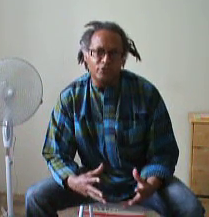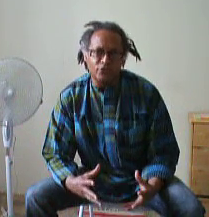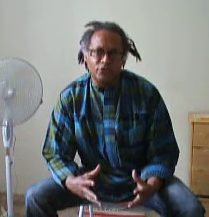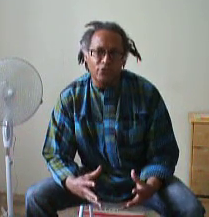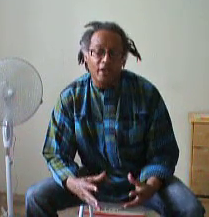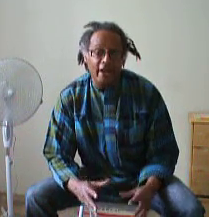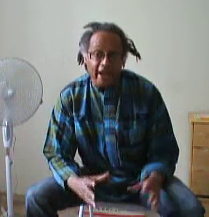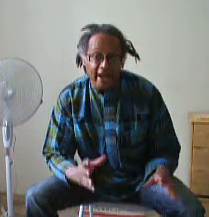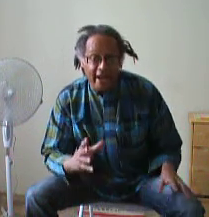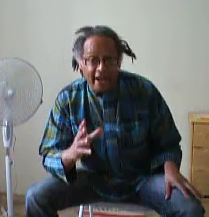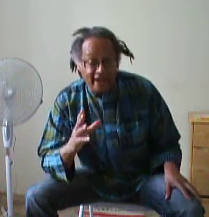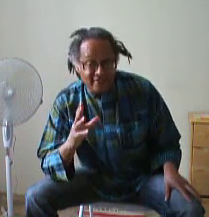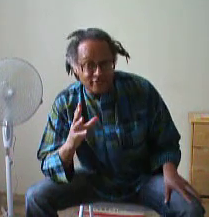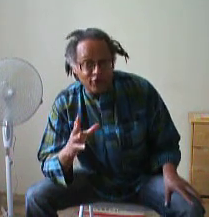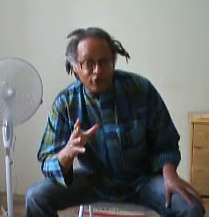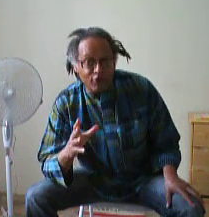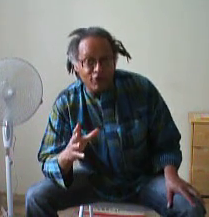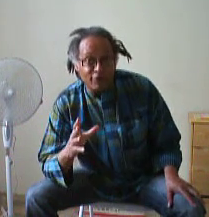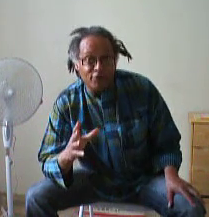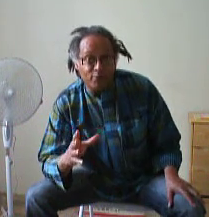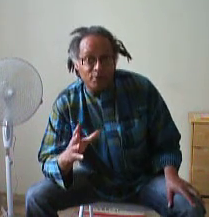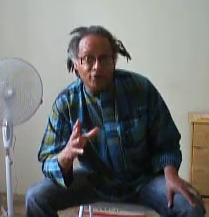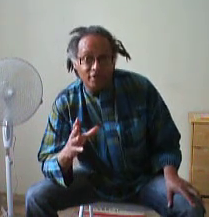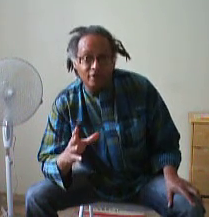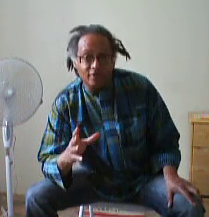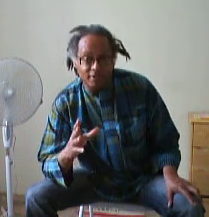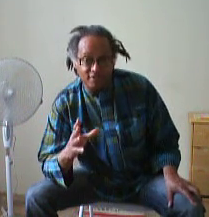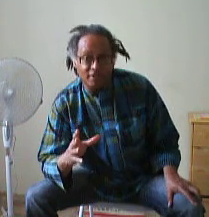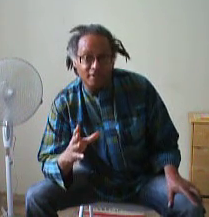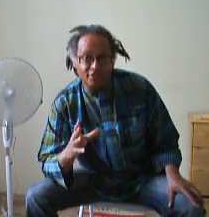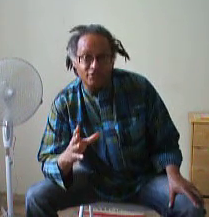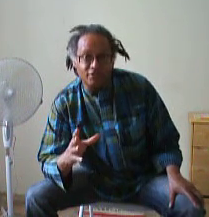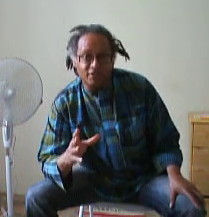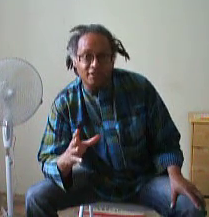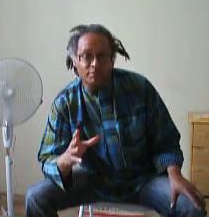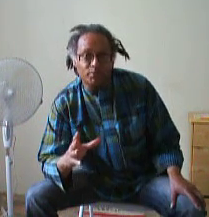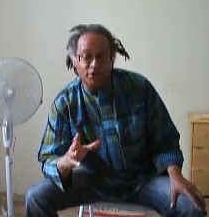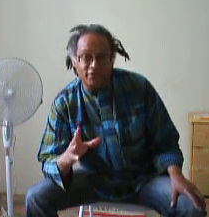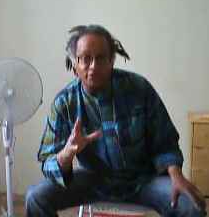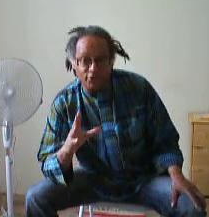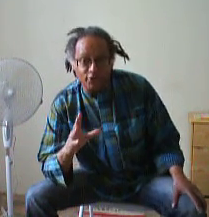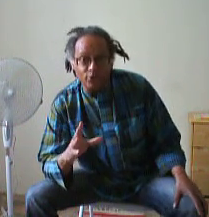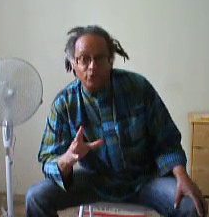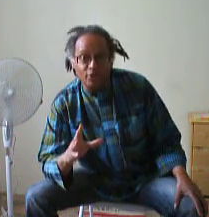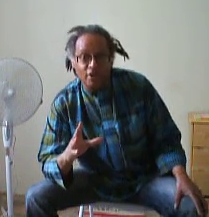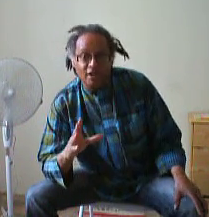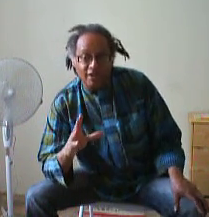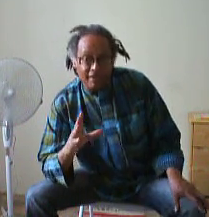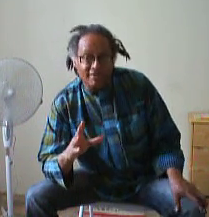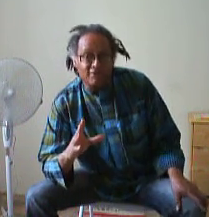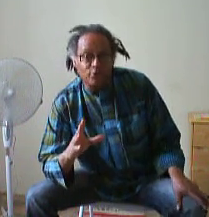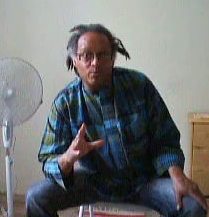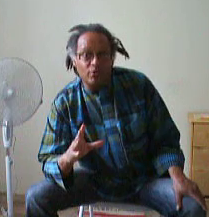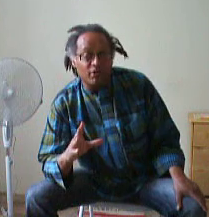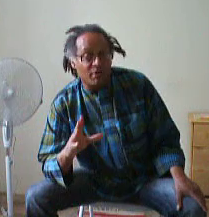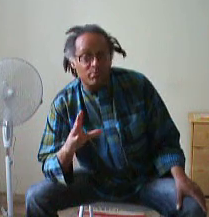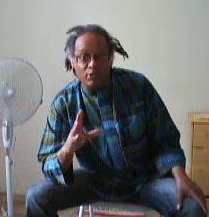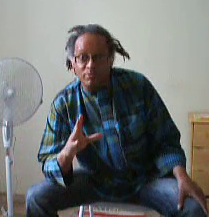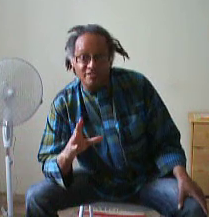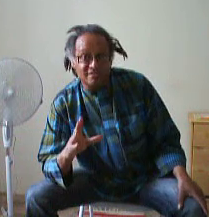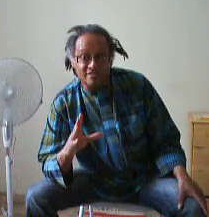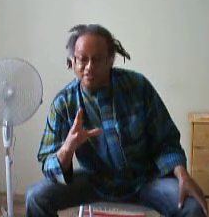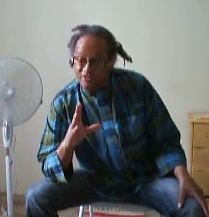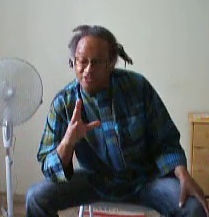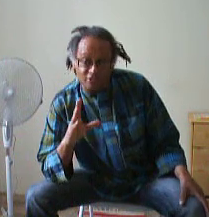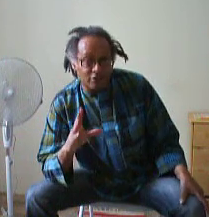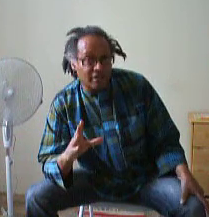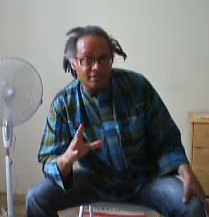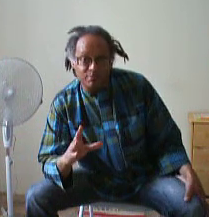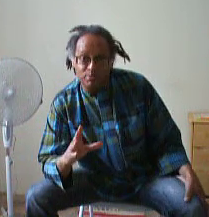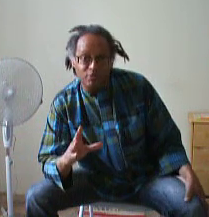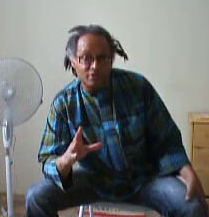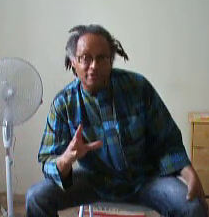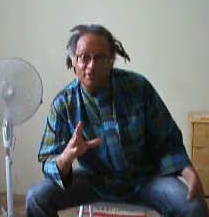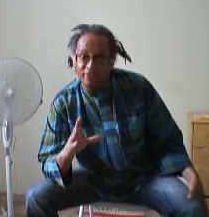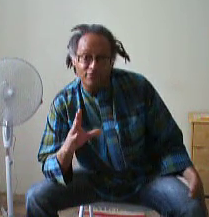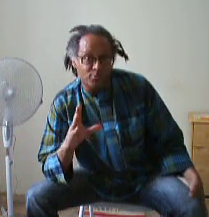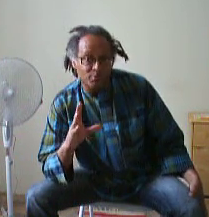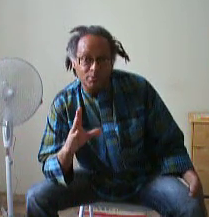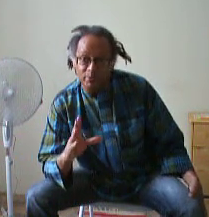for us all. It's got a lot of football in it The Silent Striker but if you don't like football I promise you'll still like the book, the football